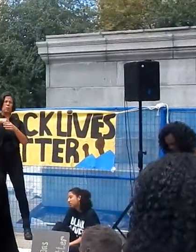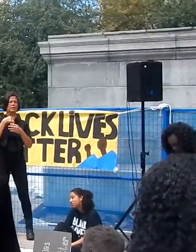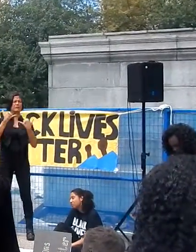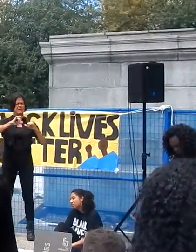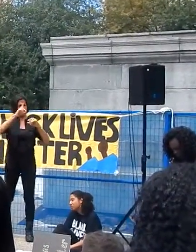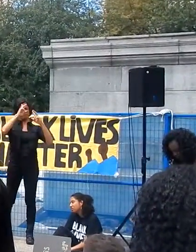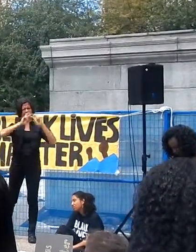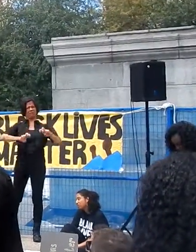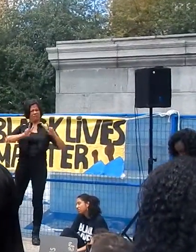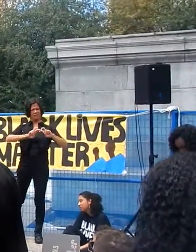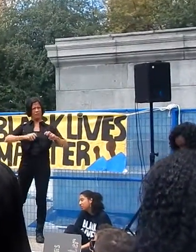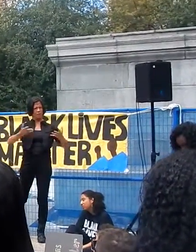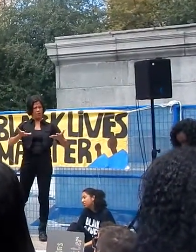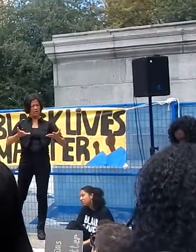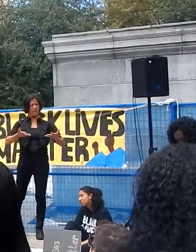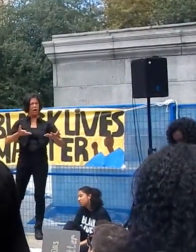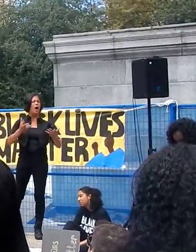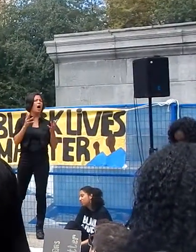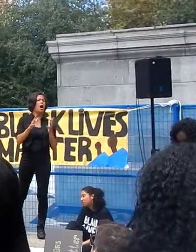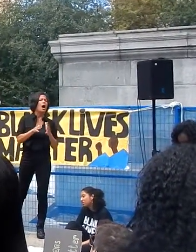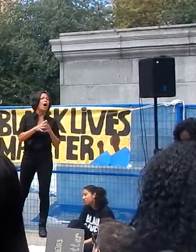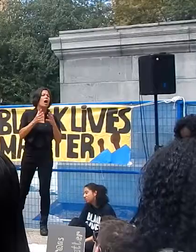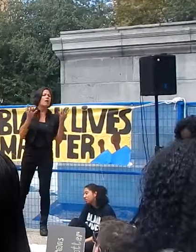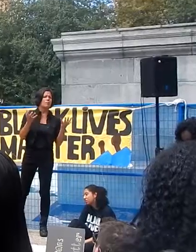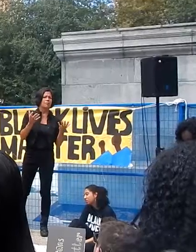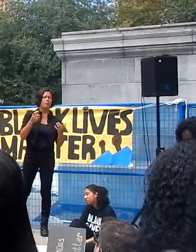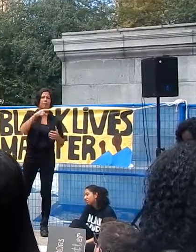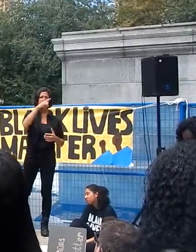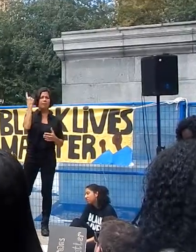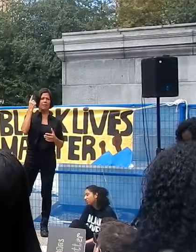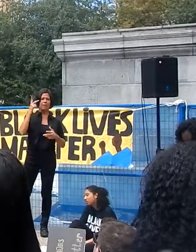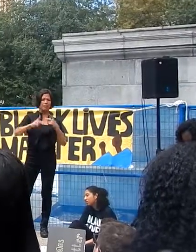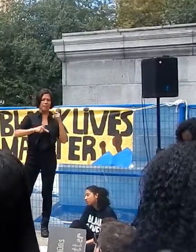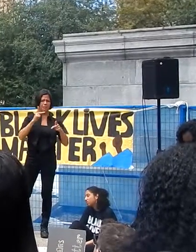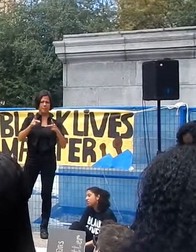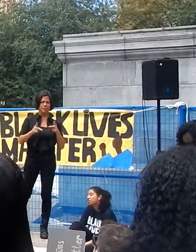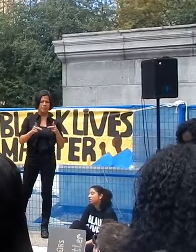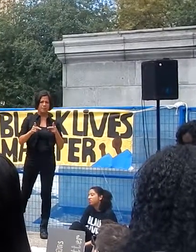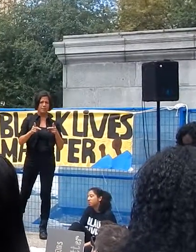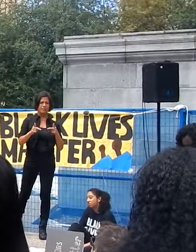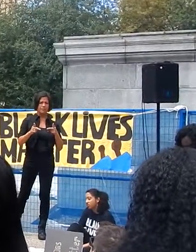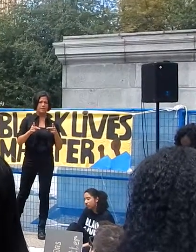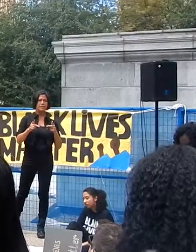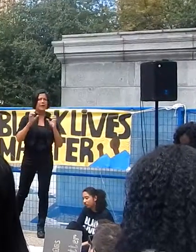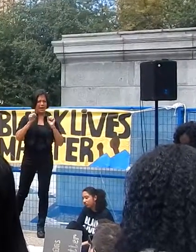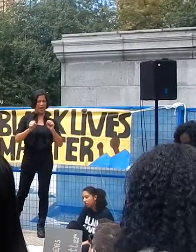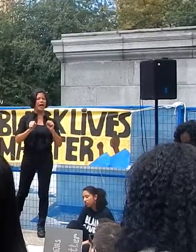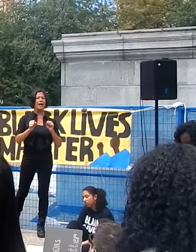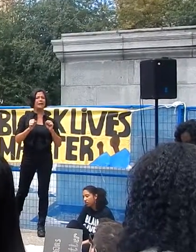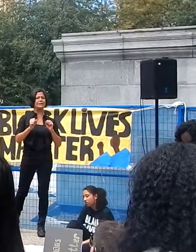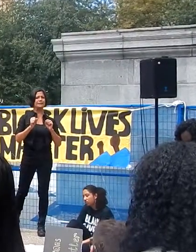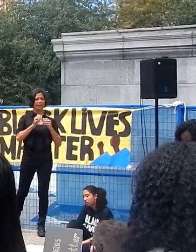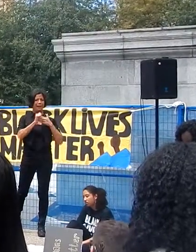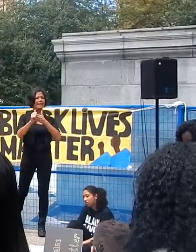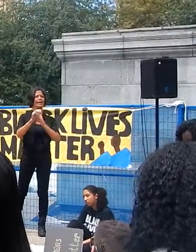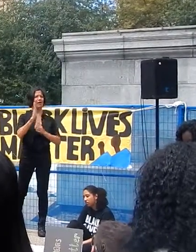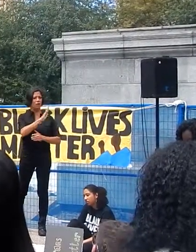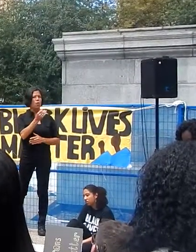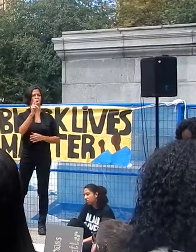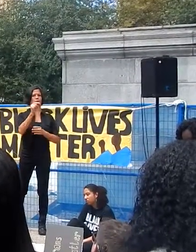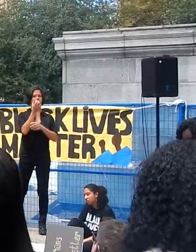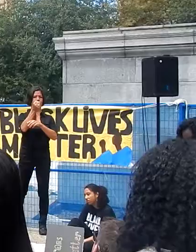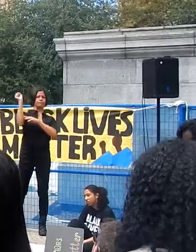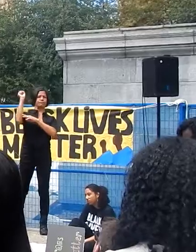extent can black people be the agent of instruments of their own liberation and history?